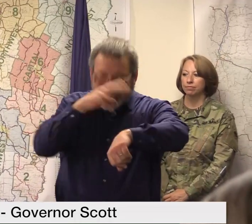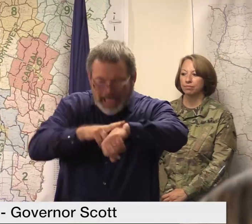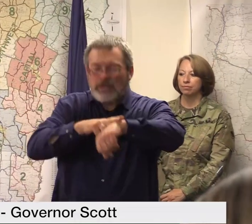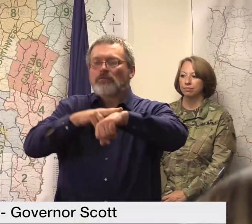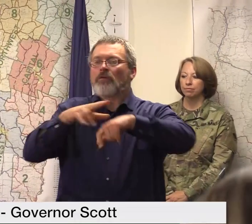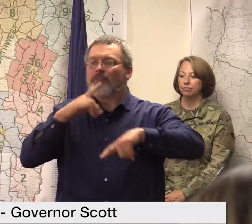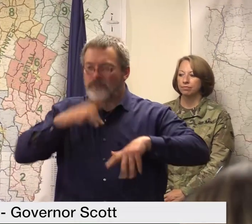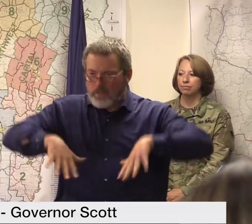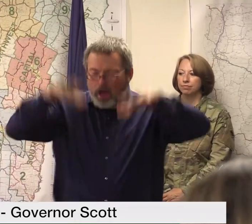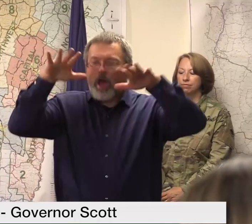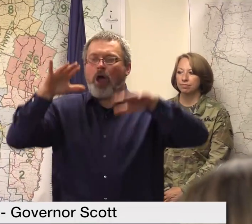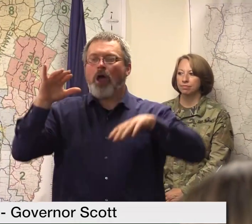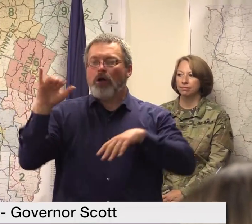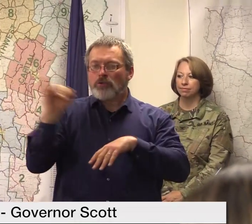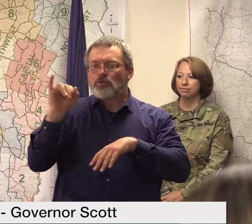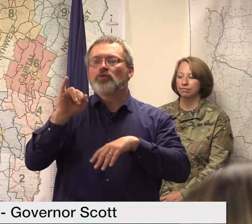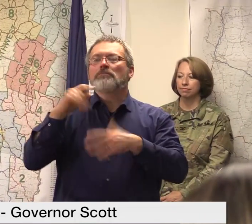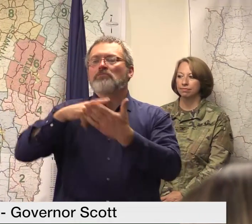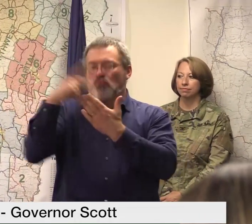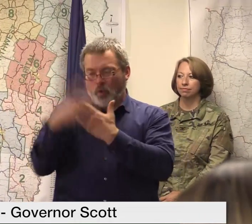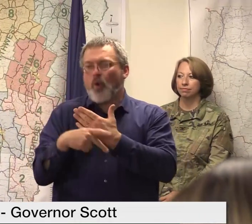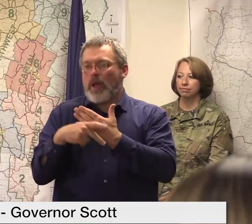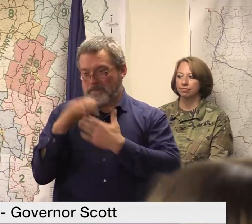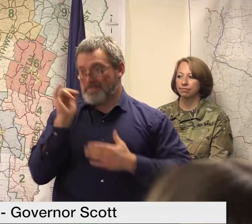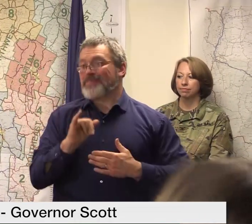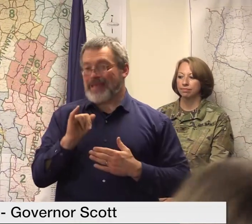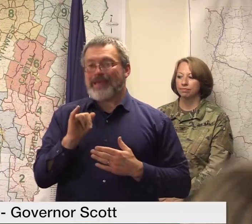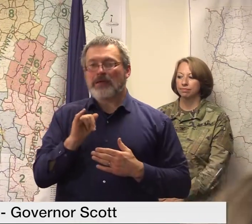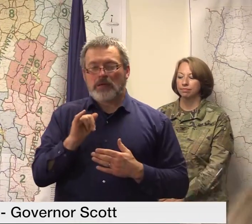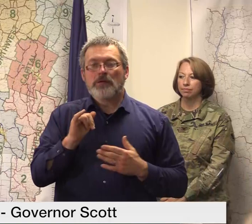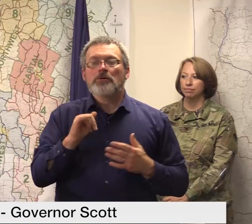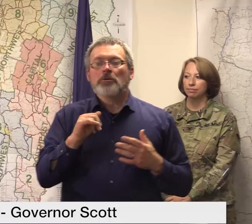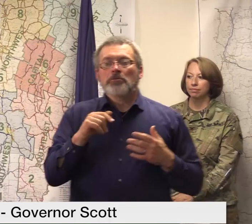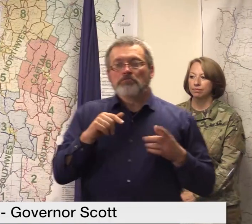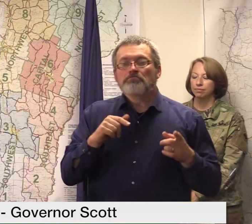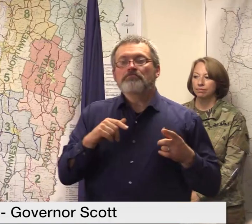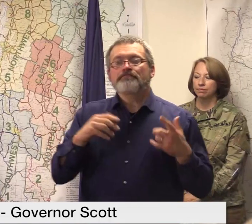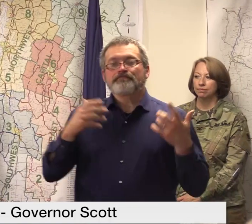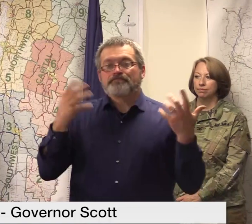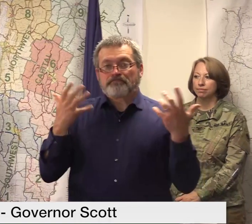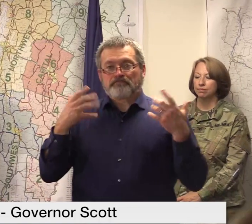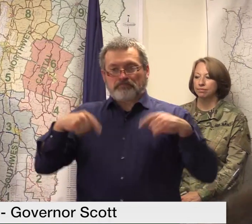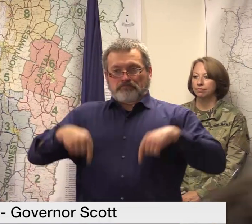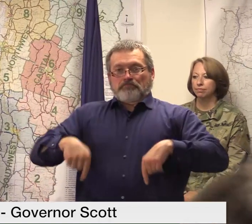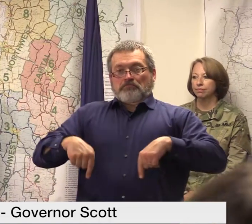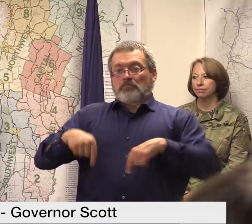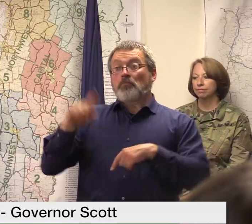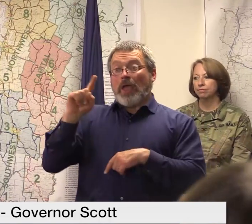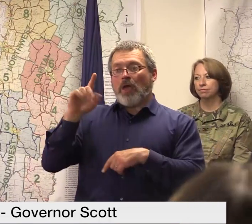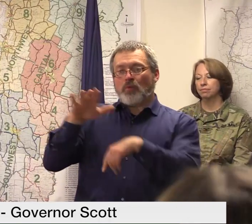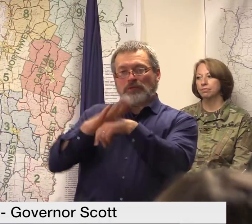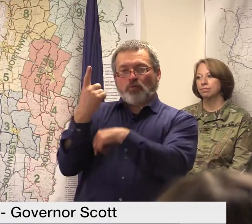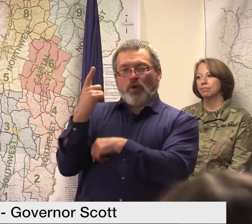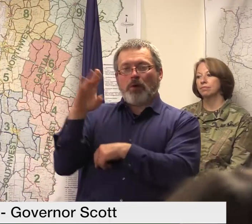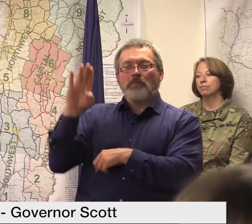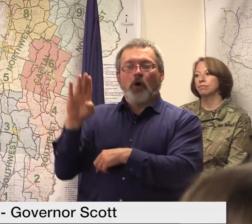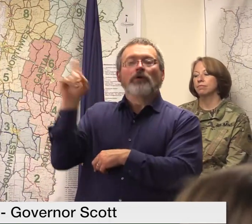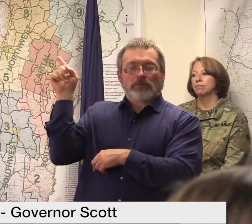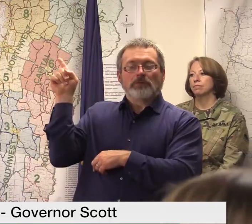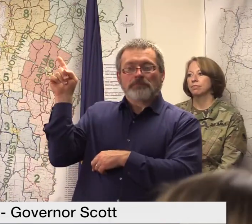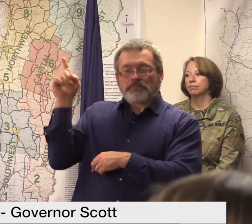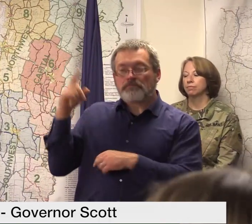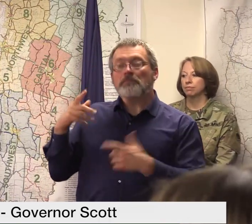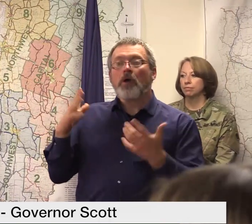works with the region in this case in Boston to assess the homes and see